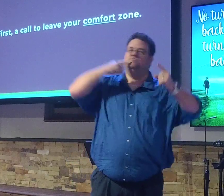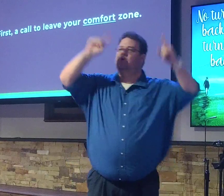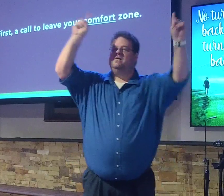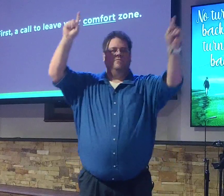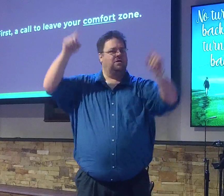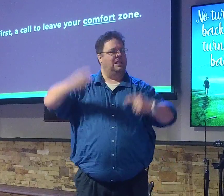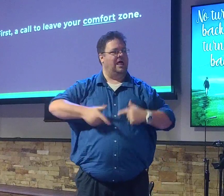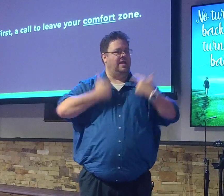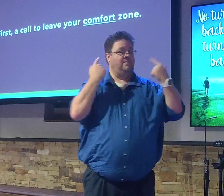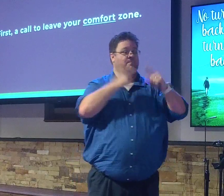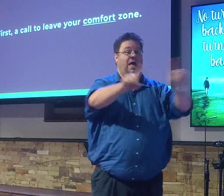your comfort zone.